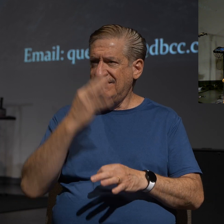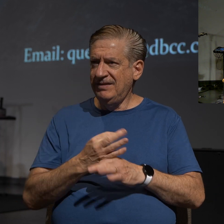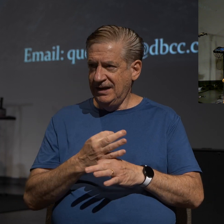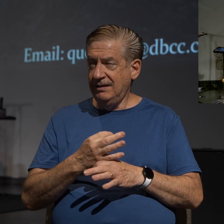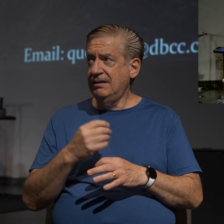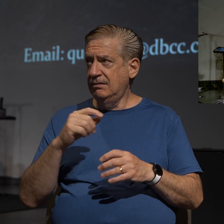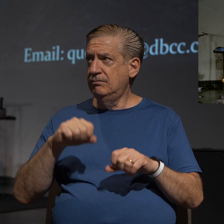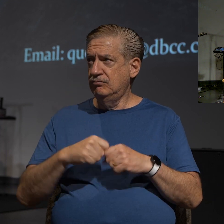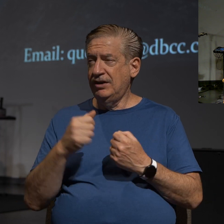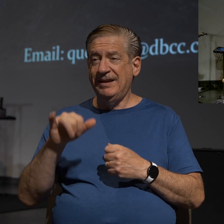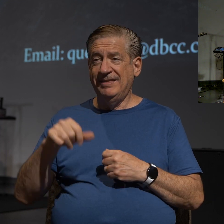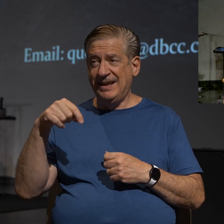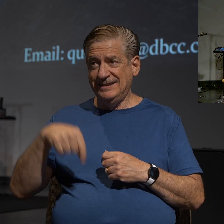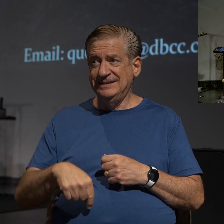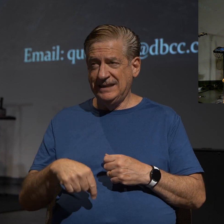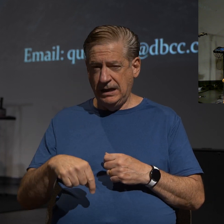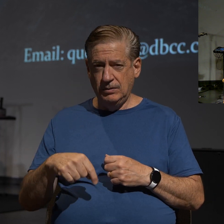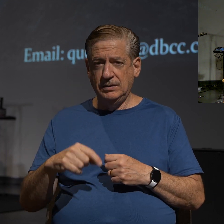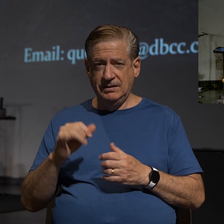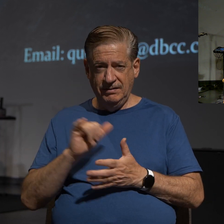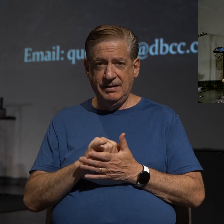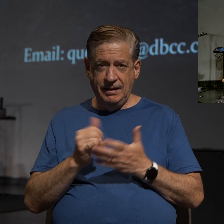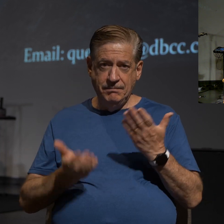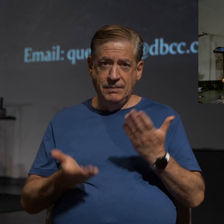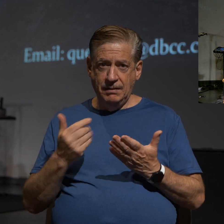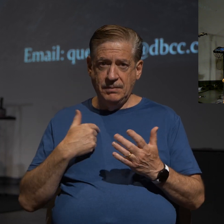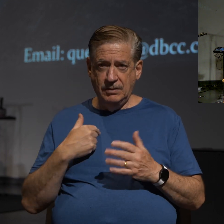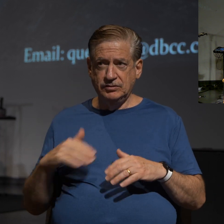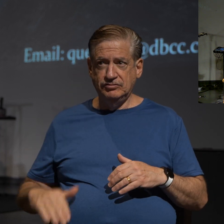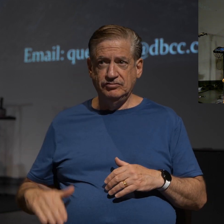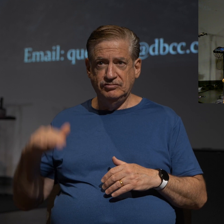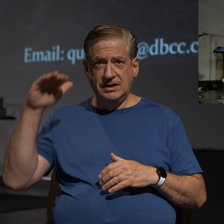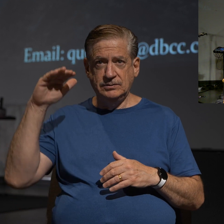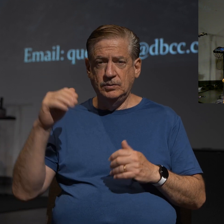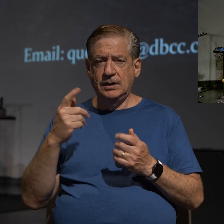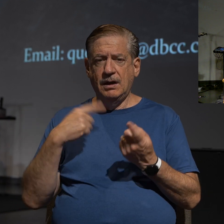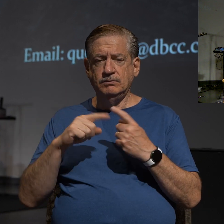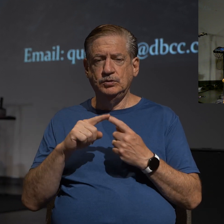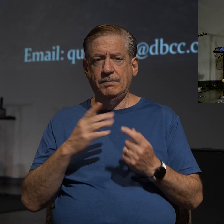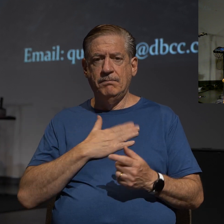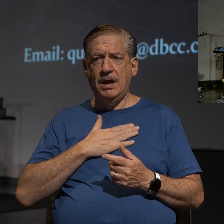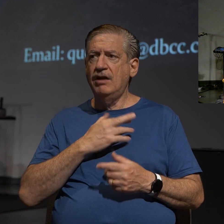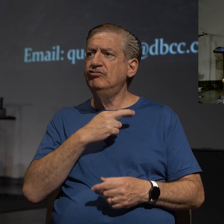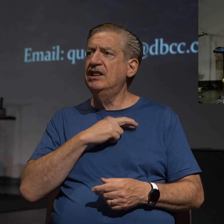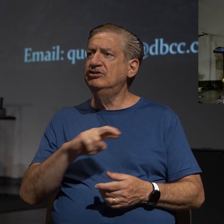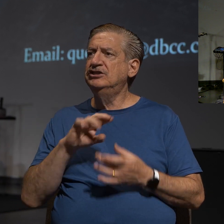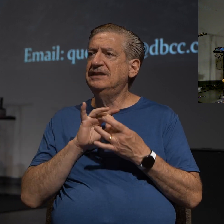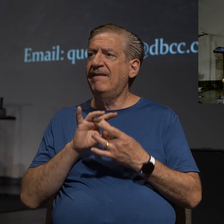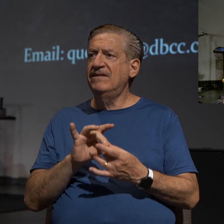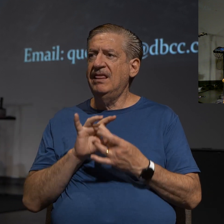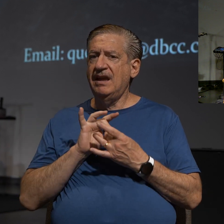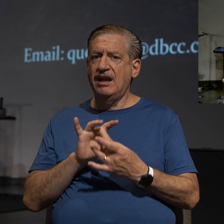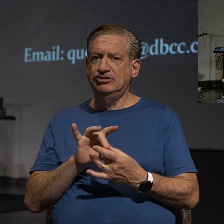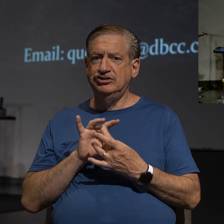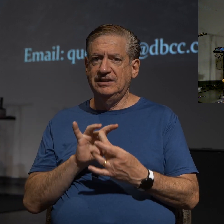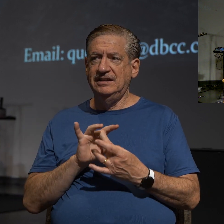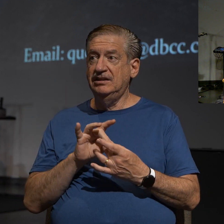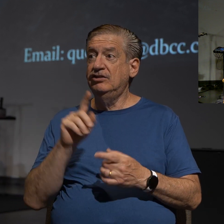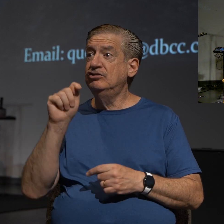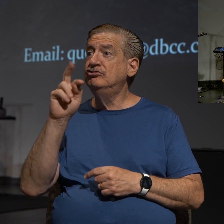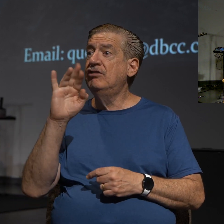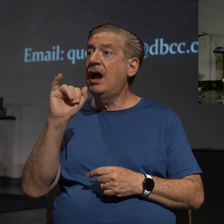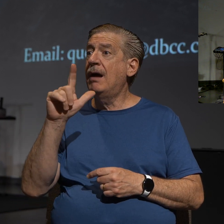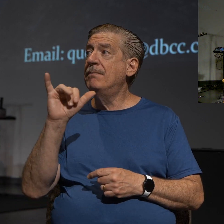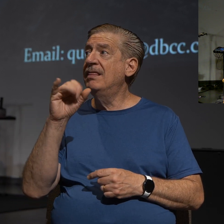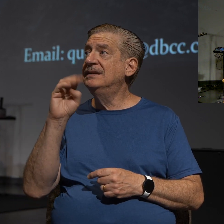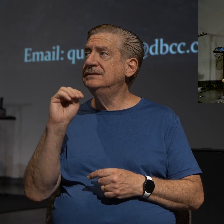break that down and throw everything away that maybe I was raised with when it comes to my religious affiliation. Tribalism, everyone moving